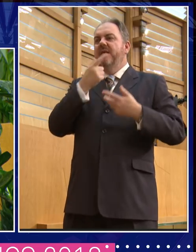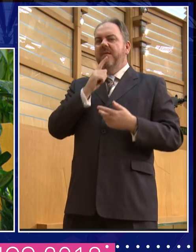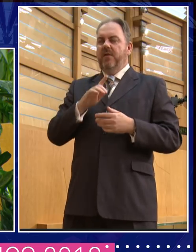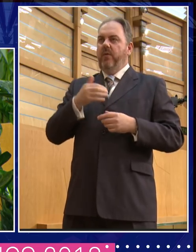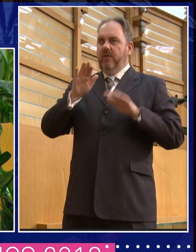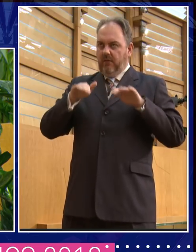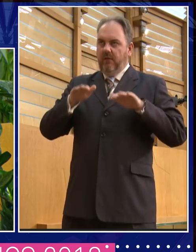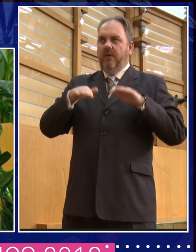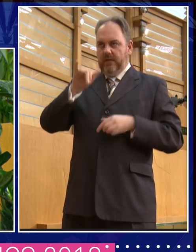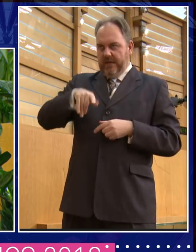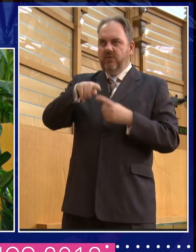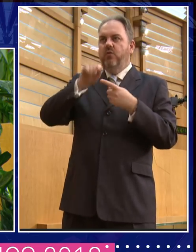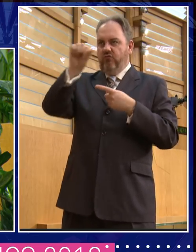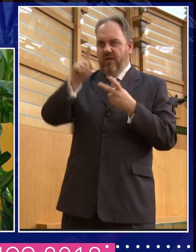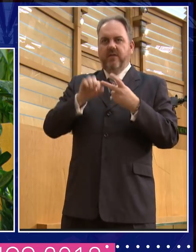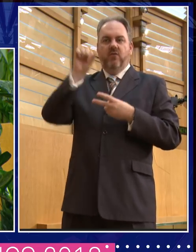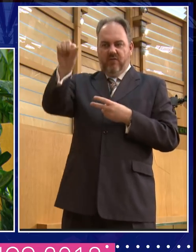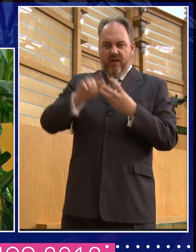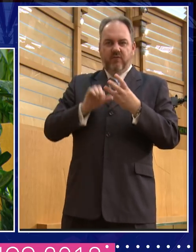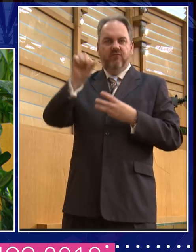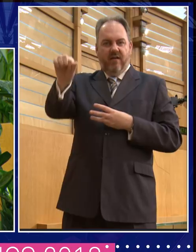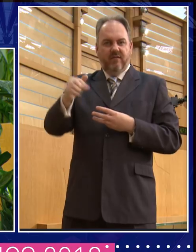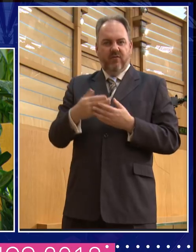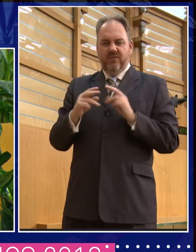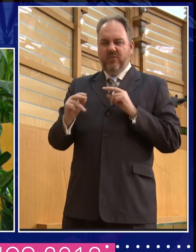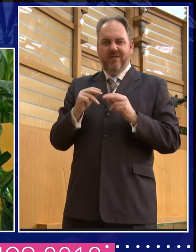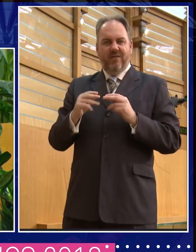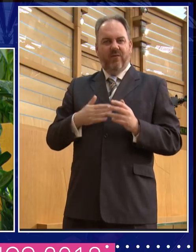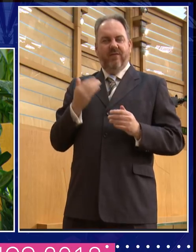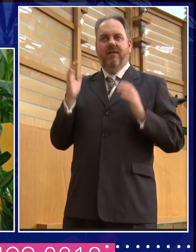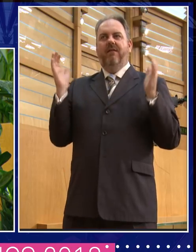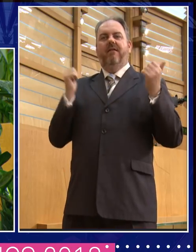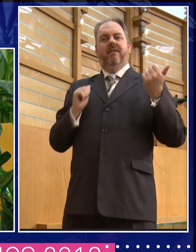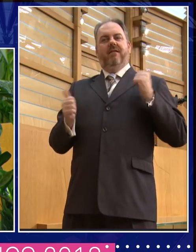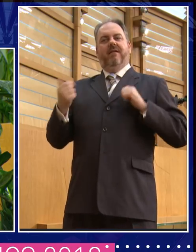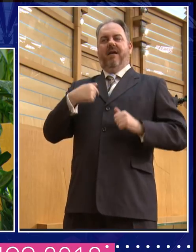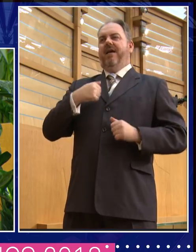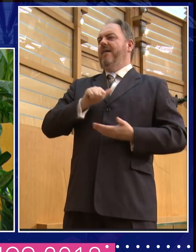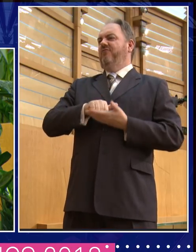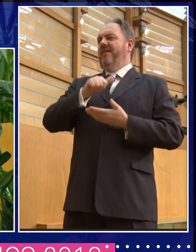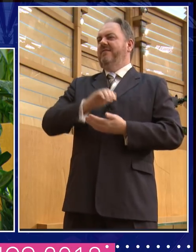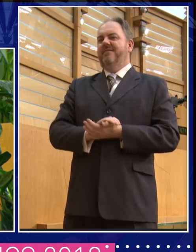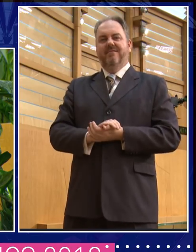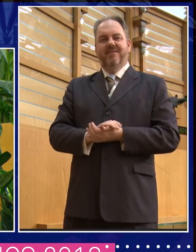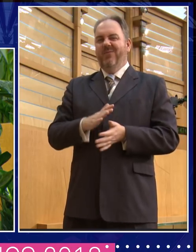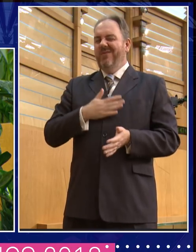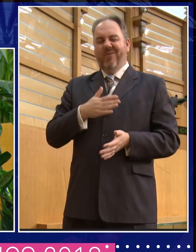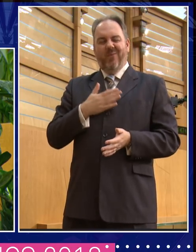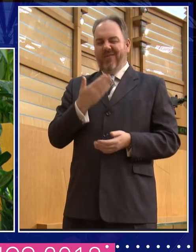the word I notice, um, and I think it kind of shows a bit of that sort of echo chamber mentality is that